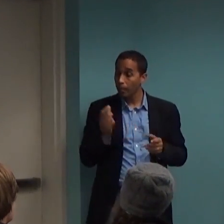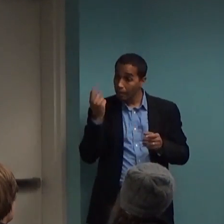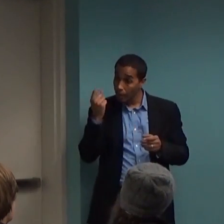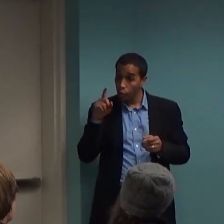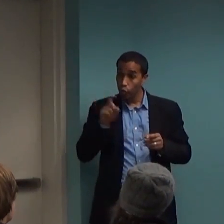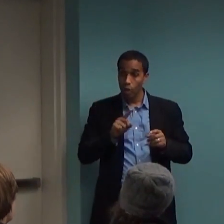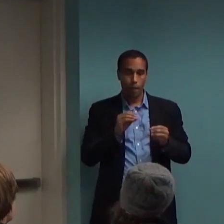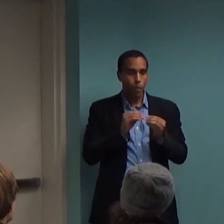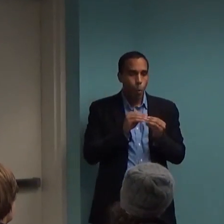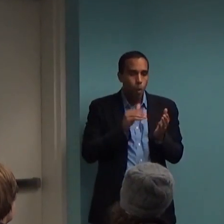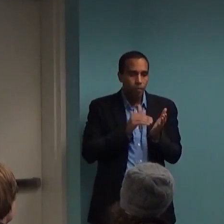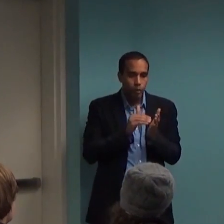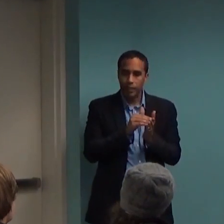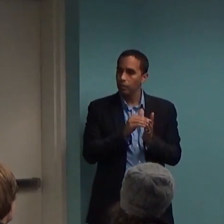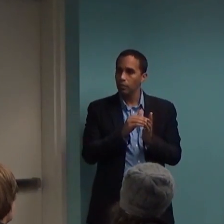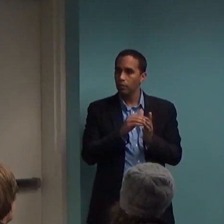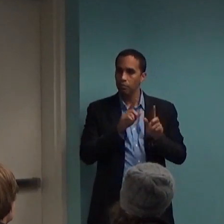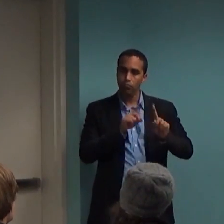medical doctor to get an examination and check into this.